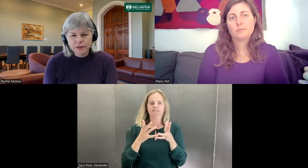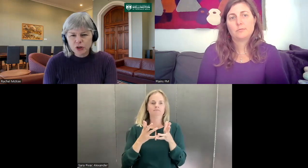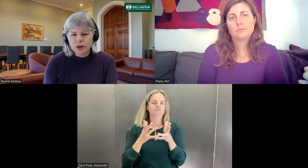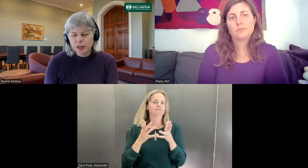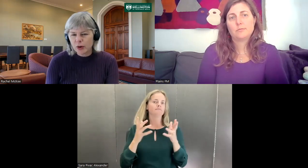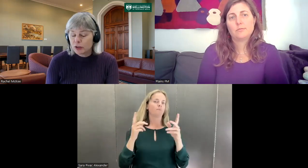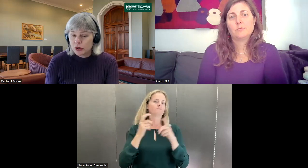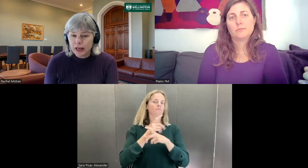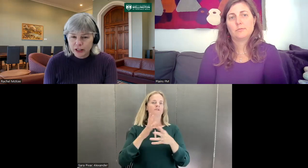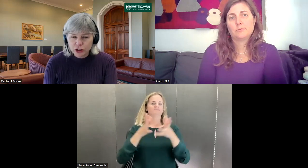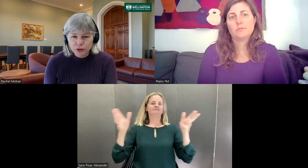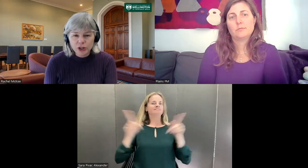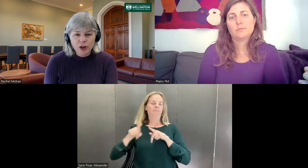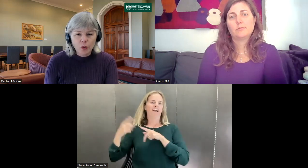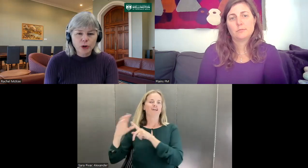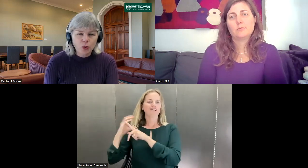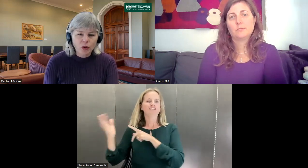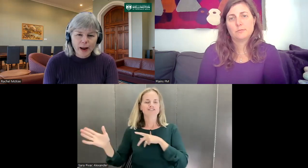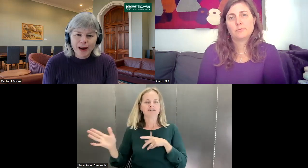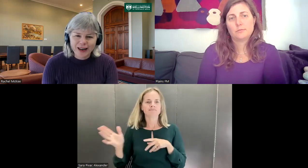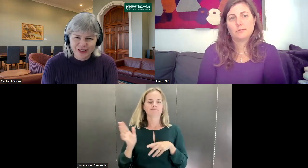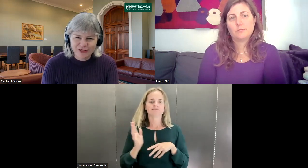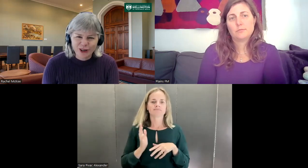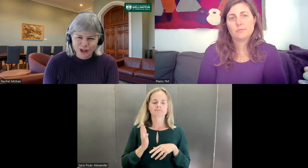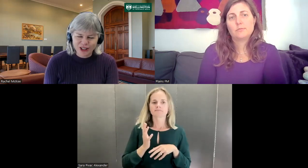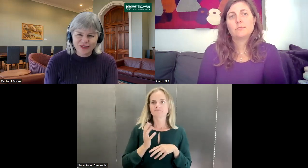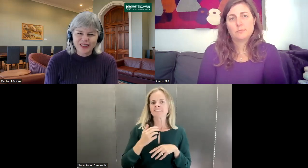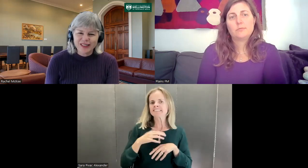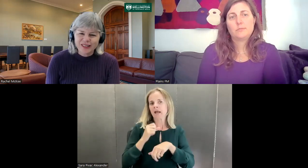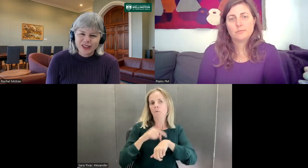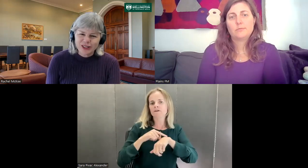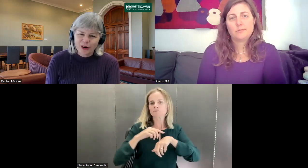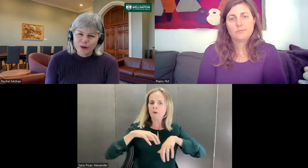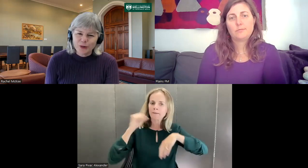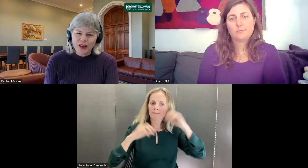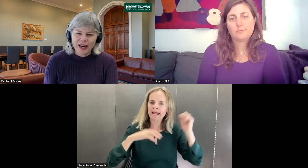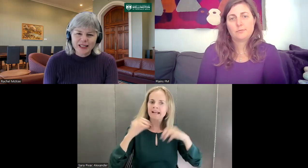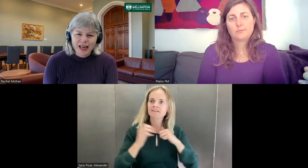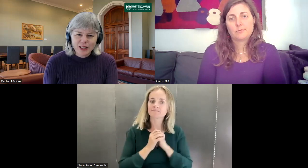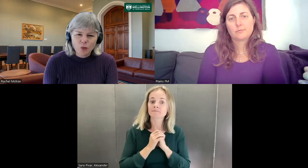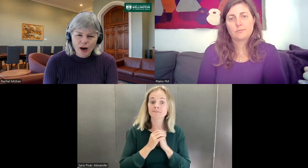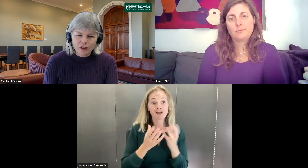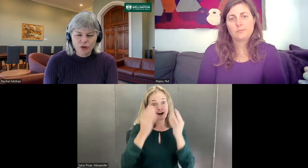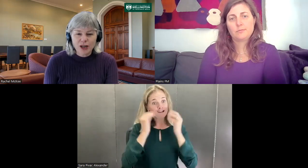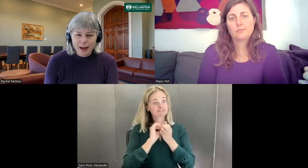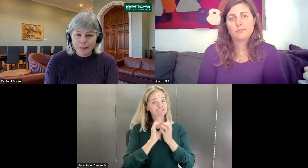certain things or have certain attitudes. We would call that part of deaf culture. So, and it takes a while to really unpack.